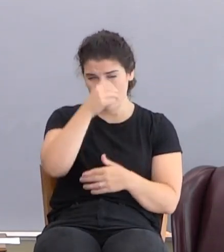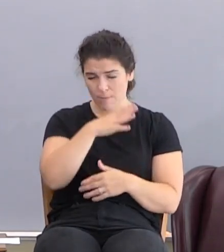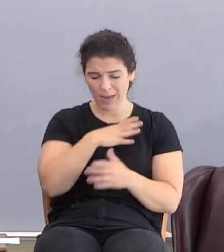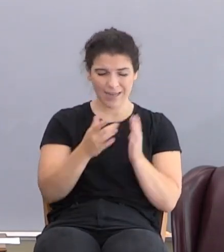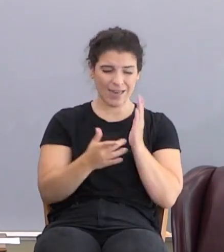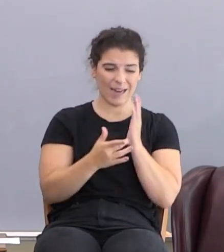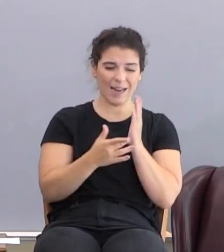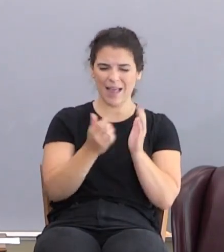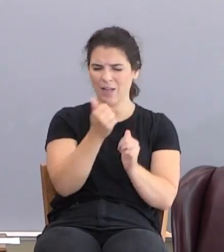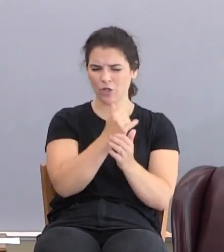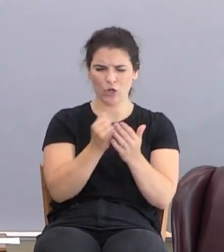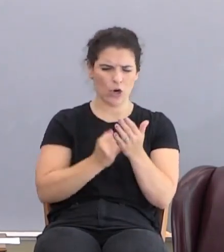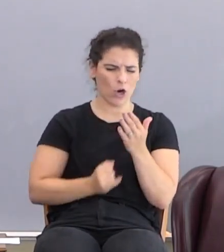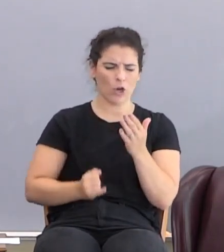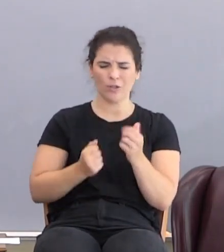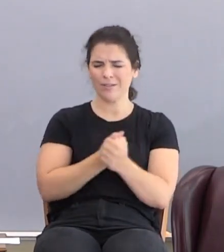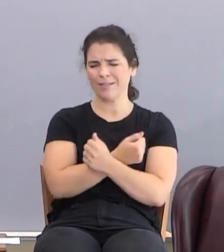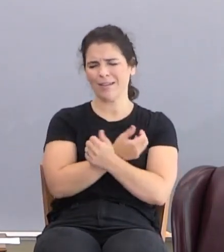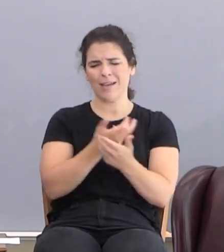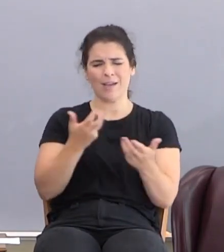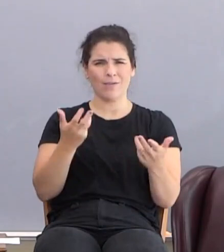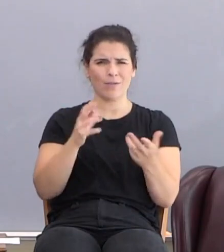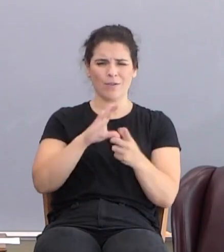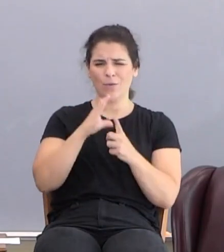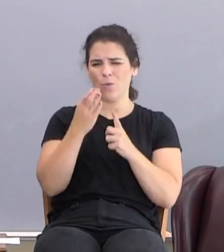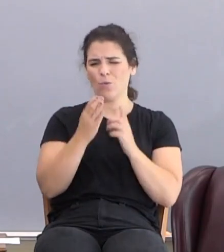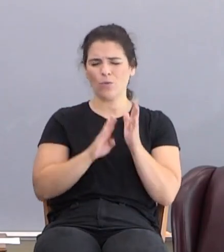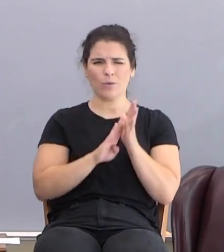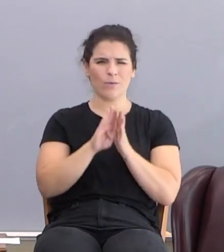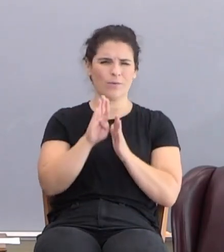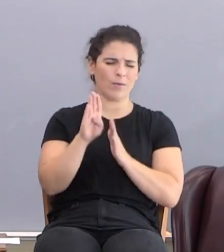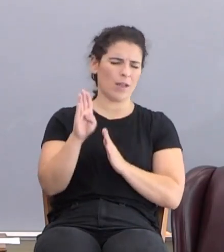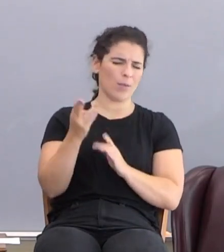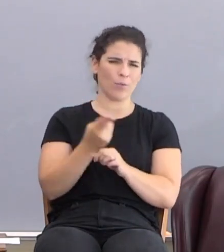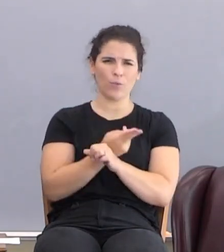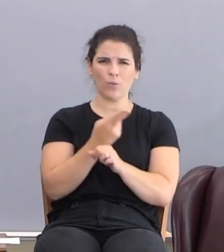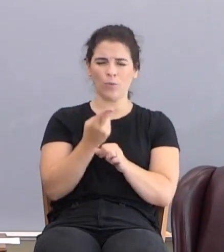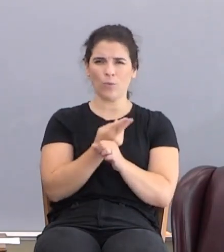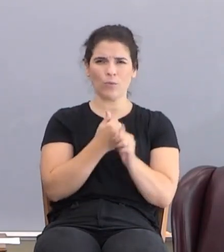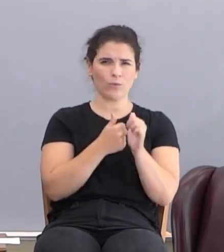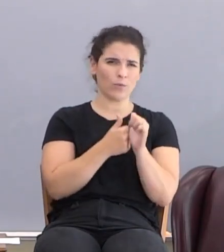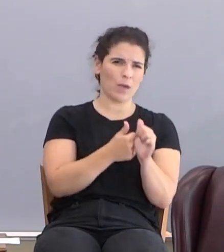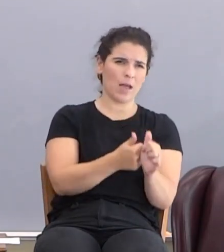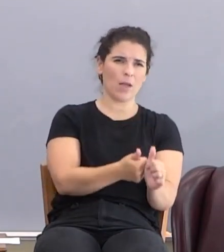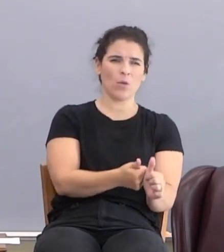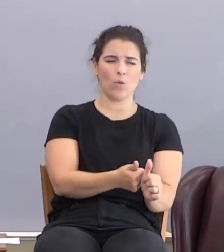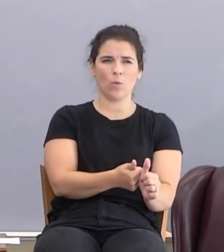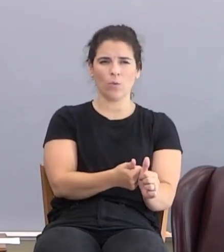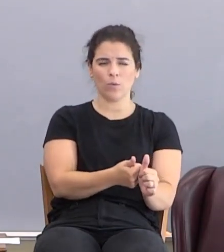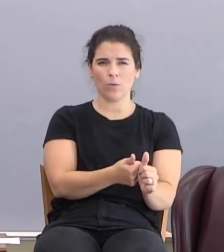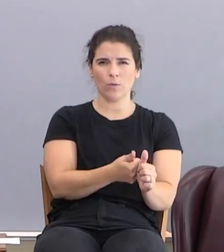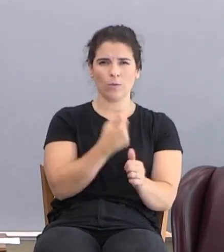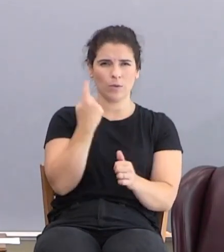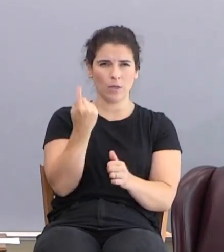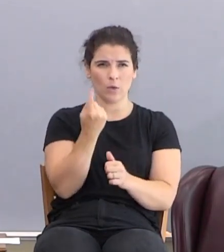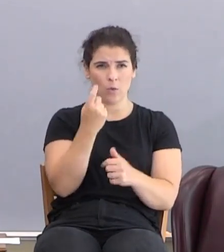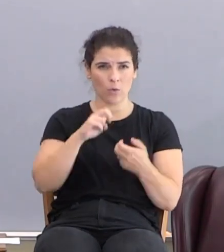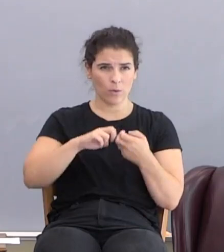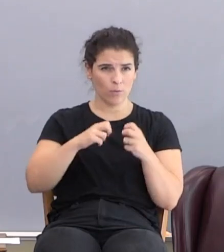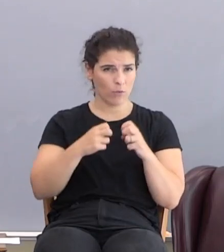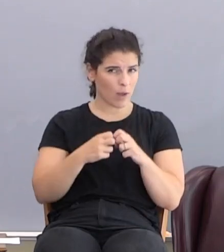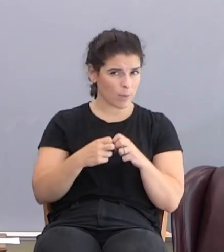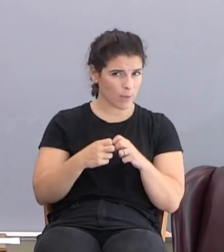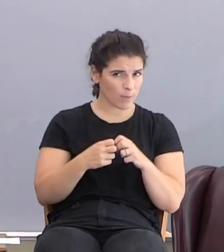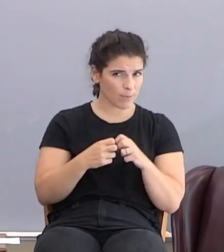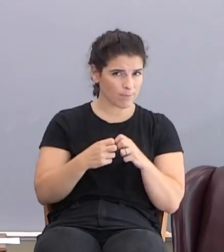technology, the arts, all these things are being widely used and followed. The only problem is